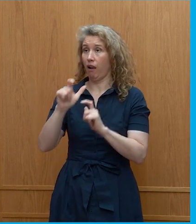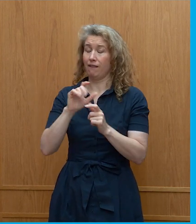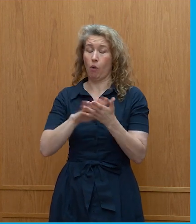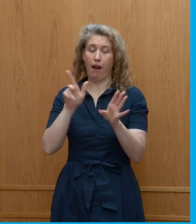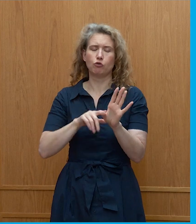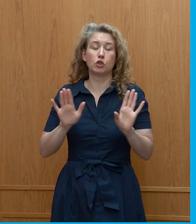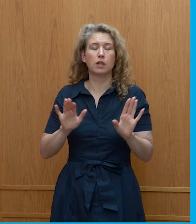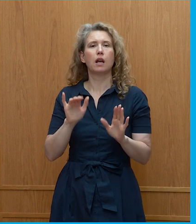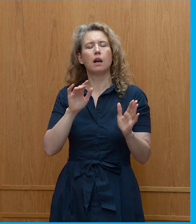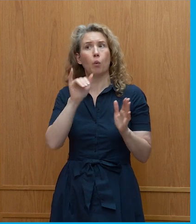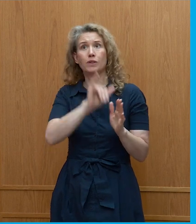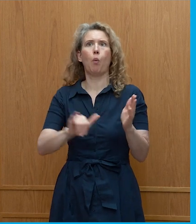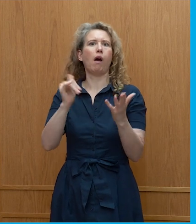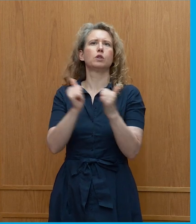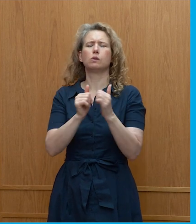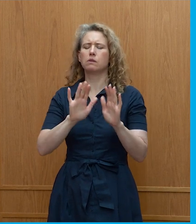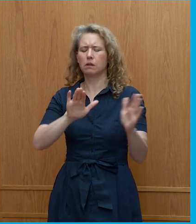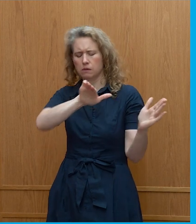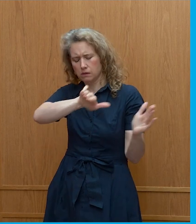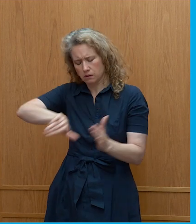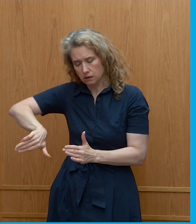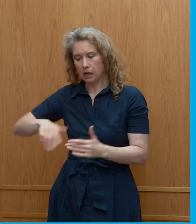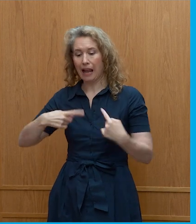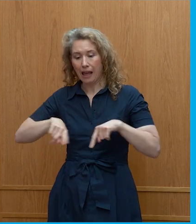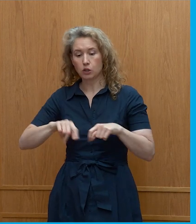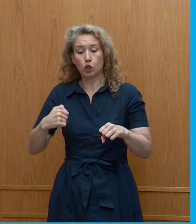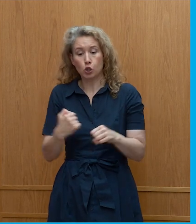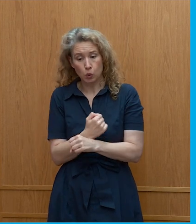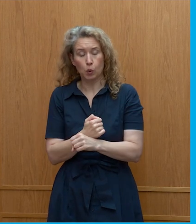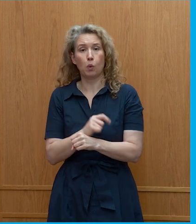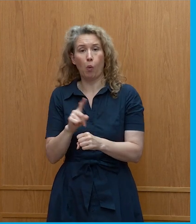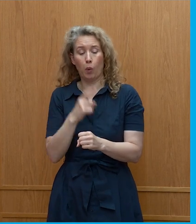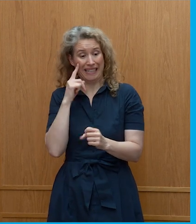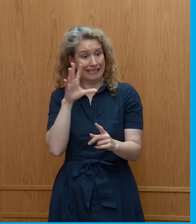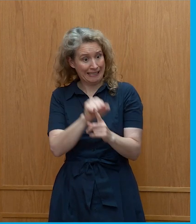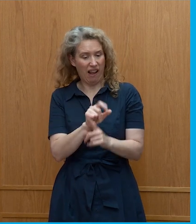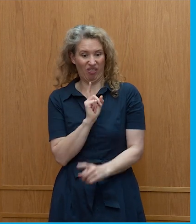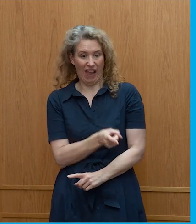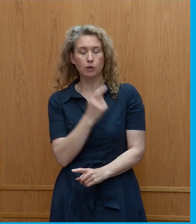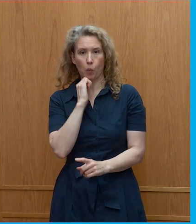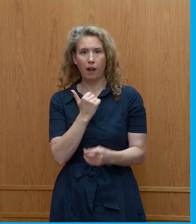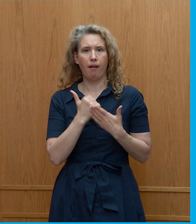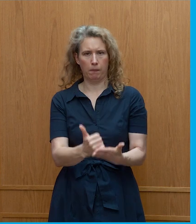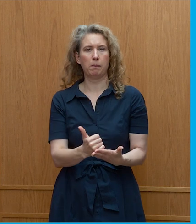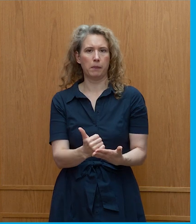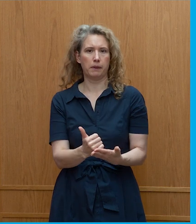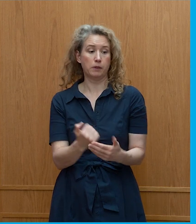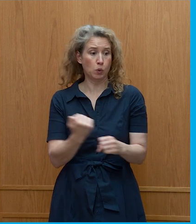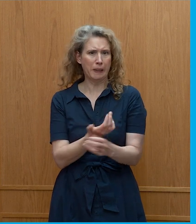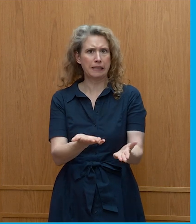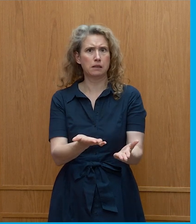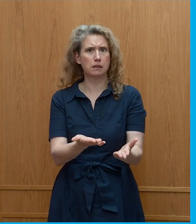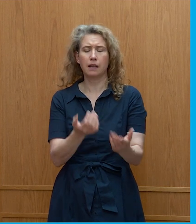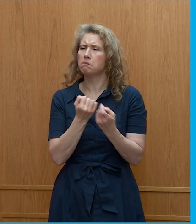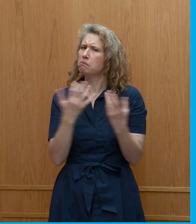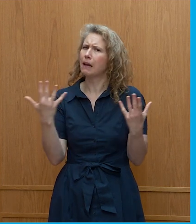There is something about saying, let's just do the things that are obviously going to be useful. And there are